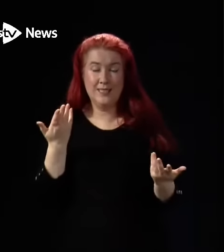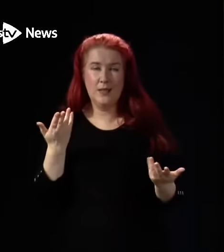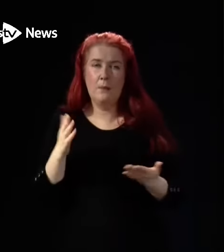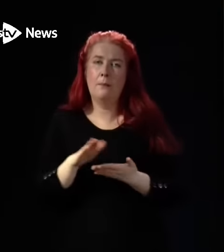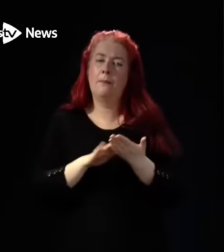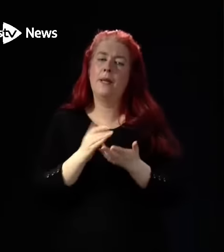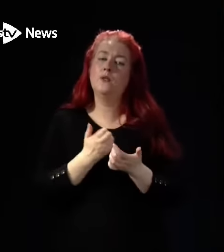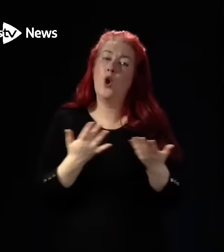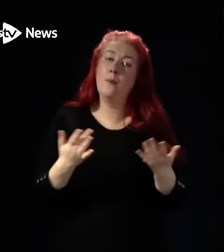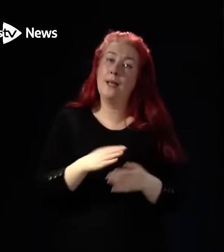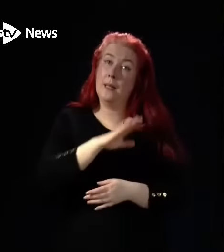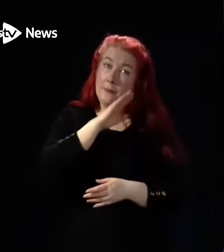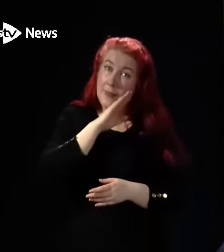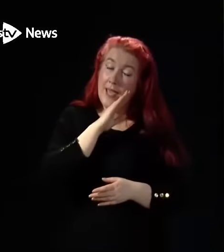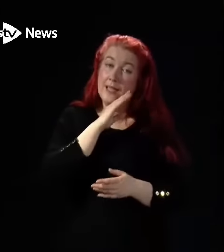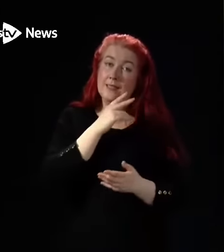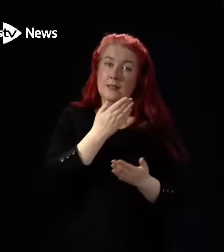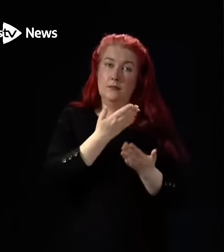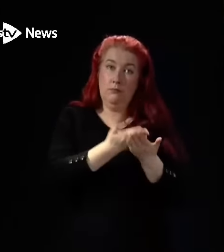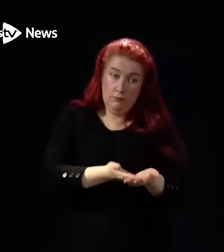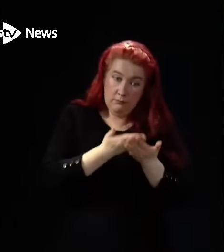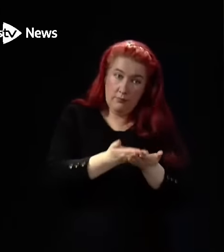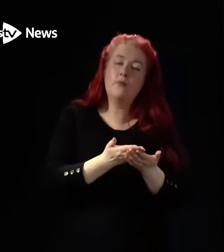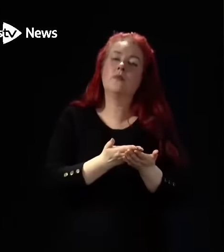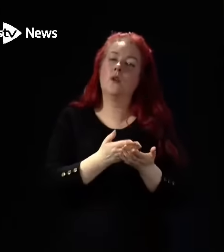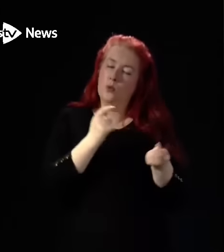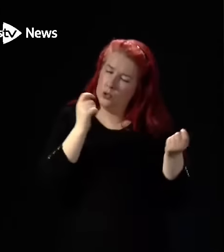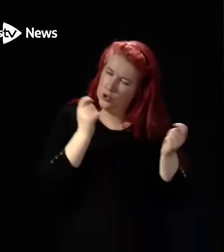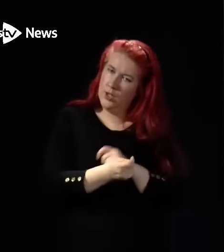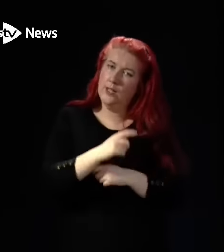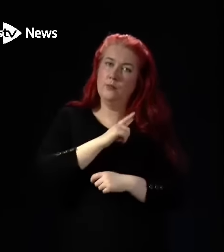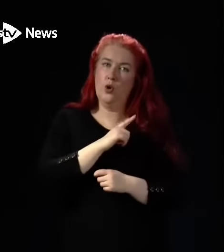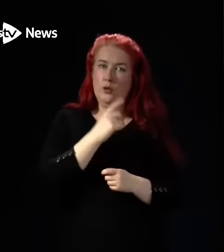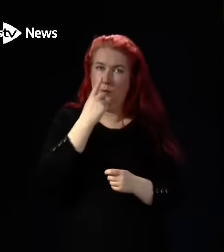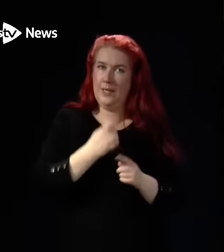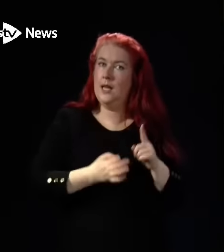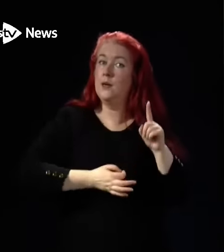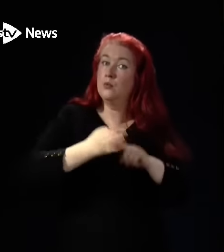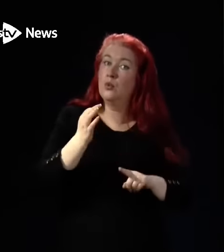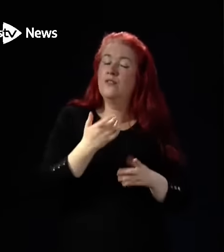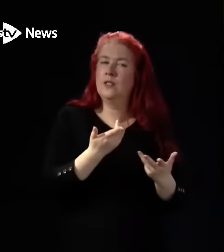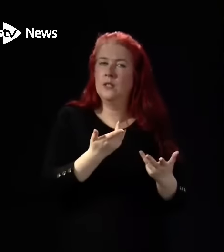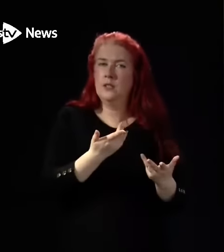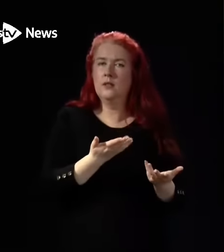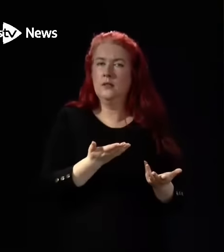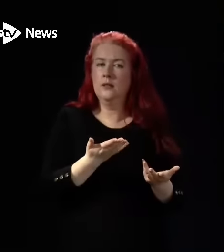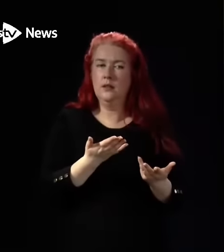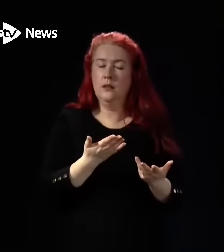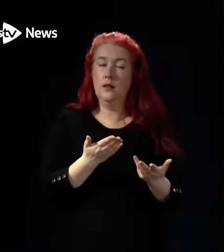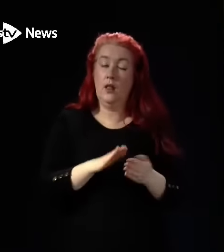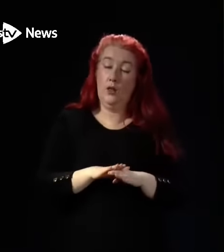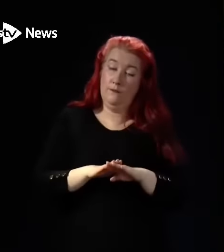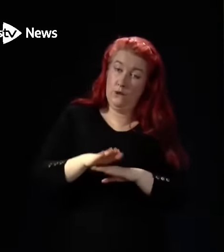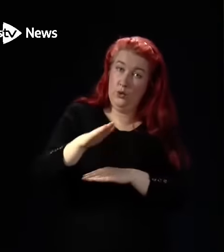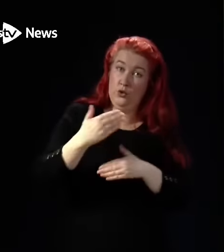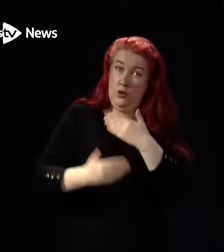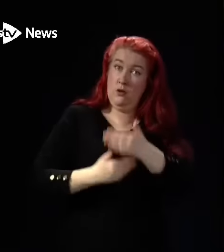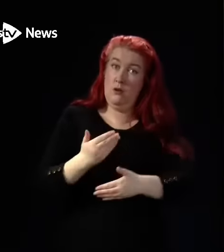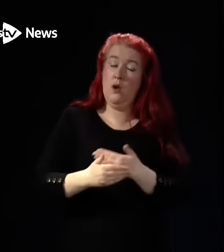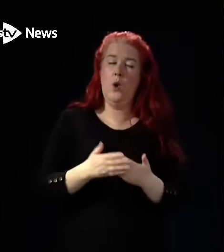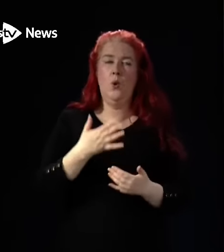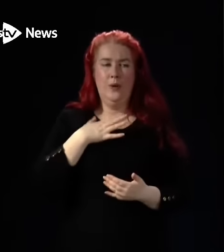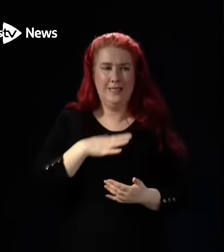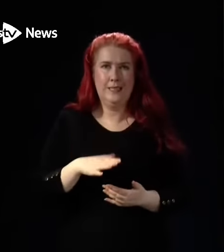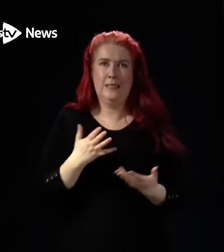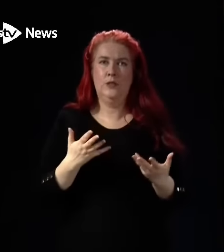beds in our hospitals have changed changed to reflect changing patterns of care. As we move forward, we need to take